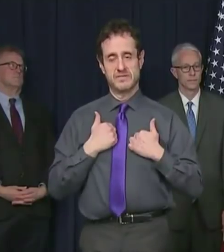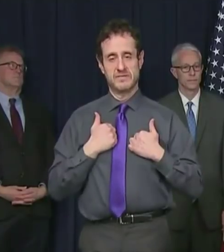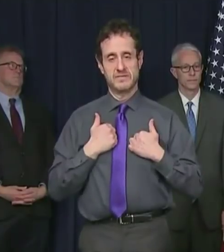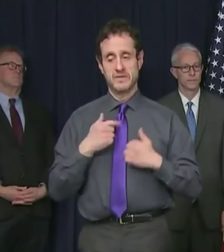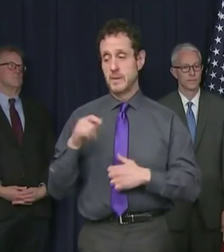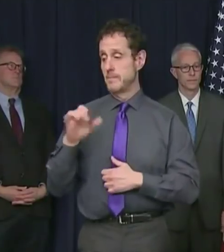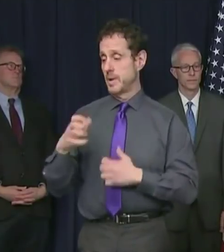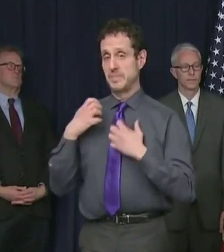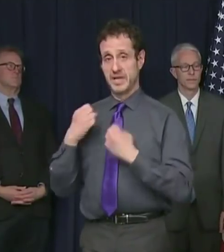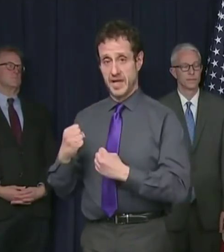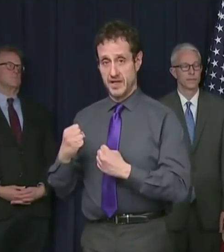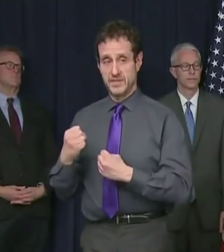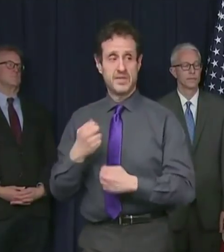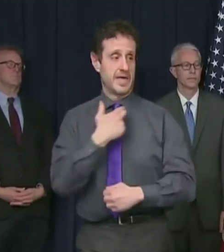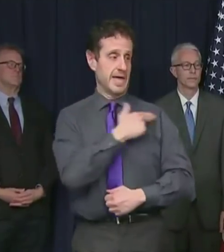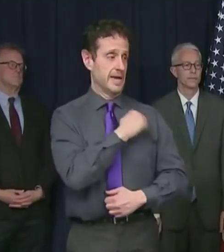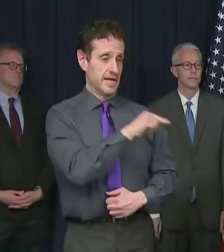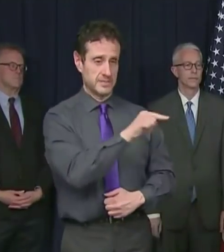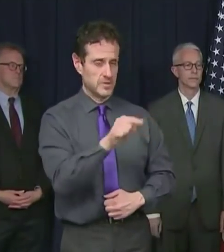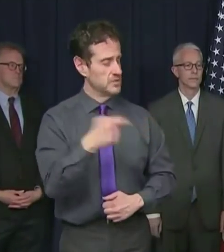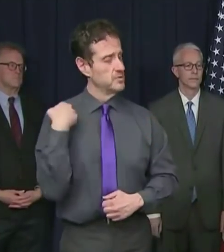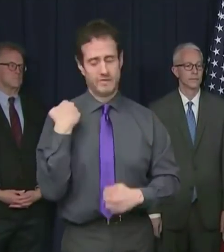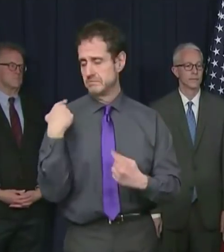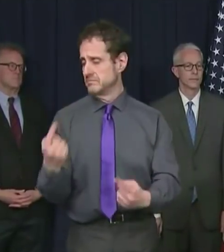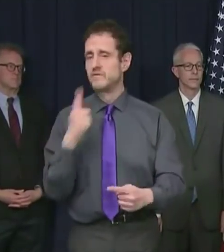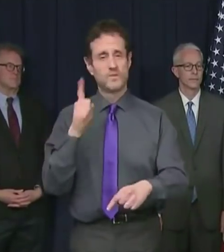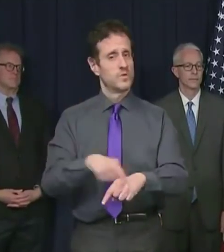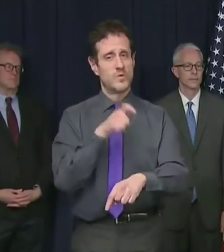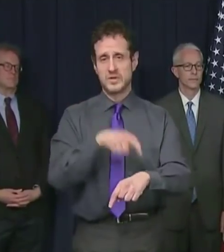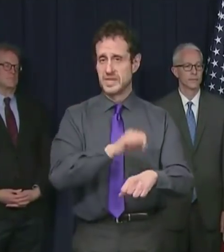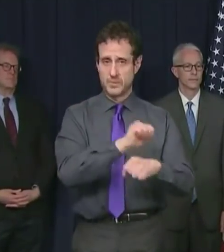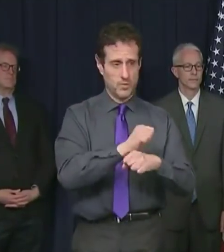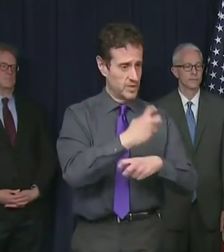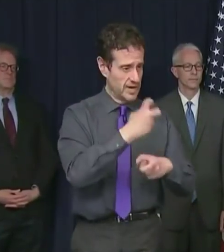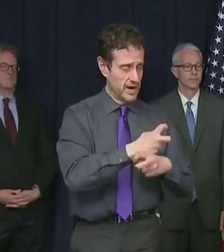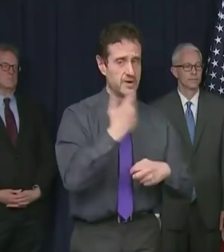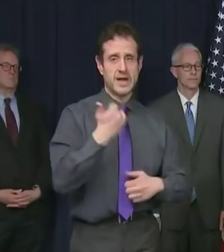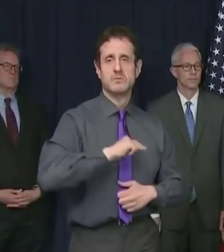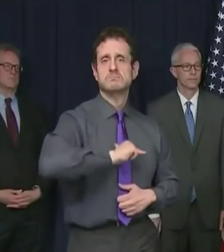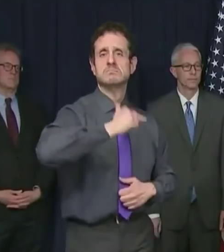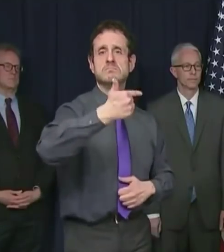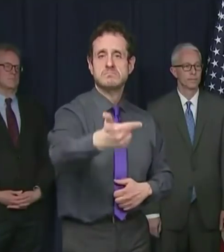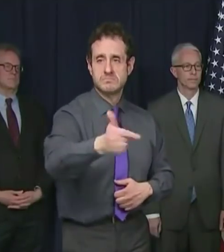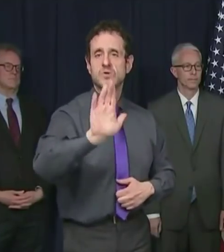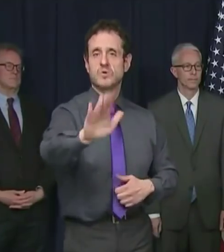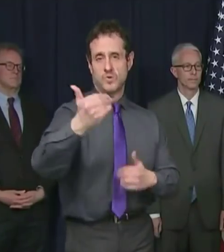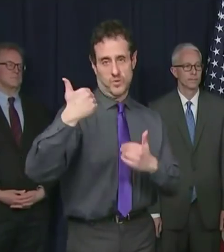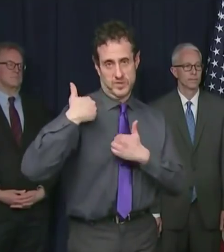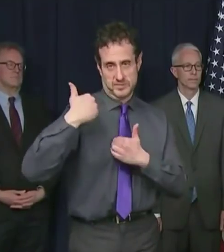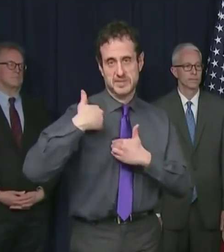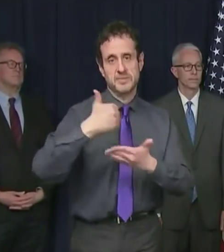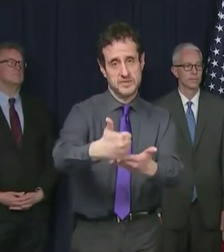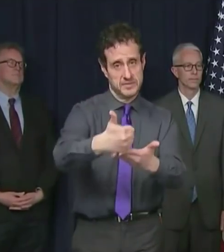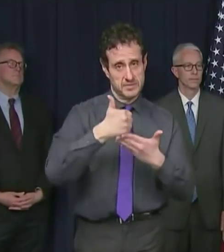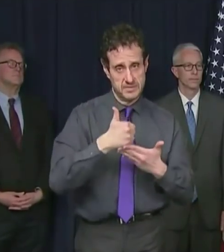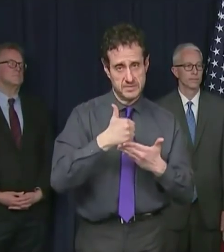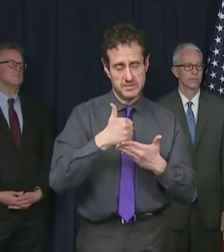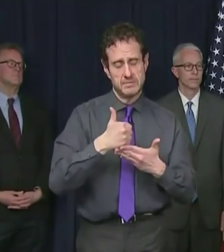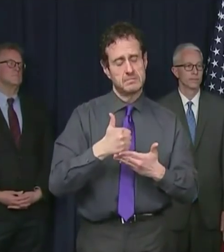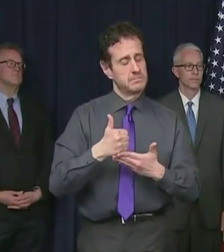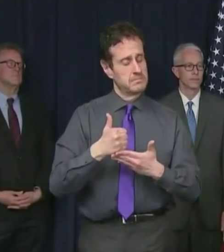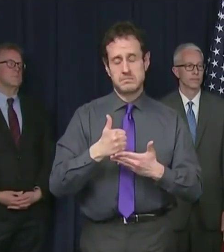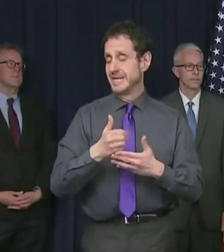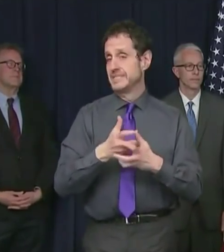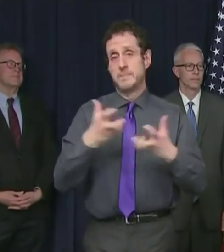Public health and hospitals have been working hard for a long time and now it's your turn to do your part. A huge sacrifice to make.